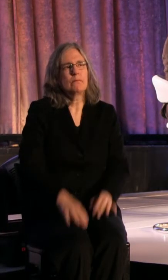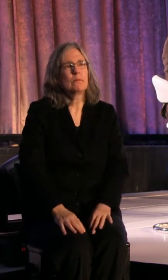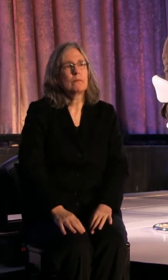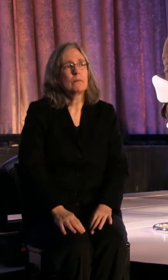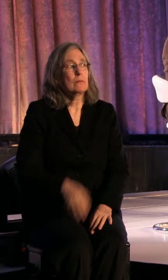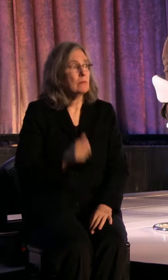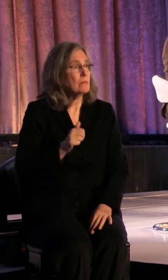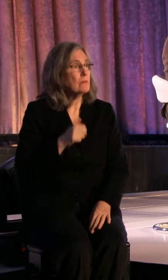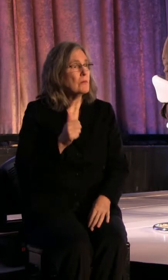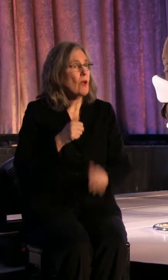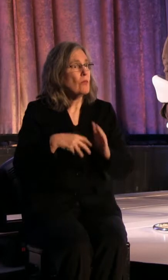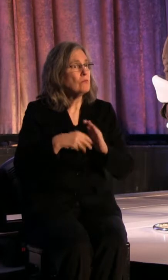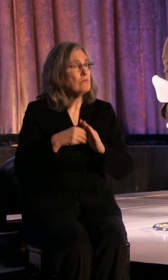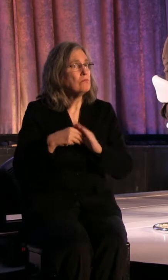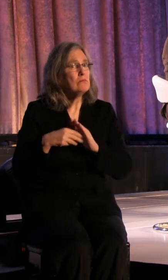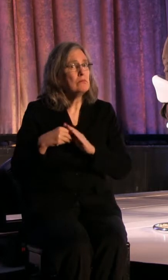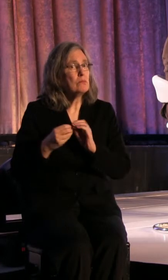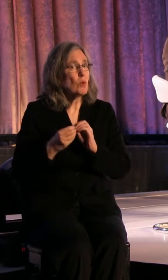Anybody else want to have at it?